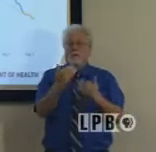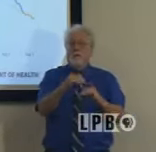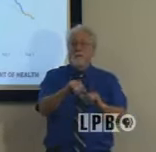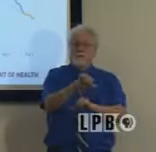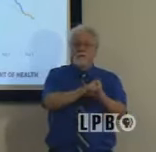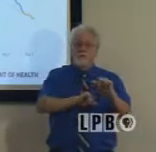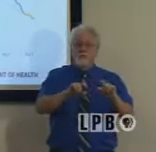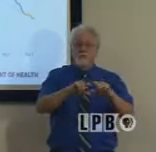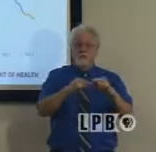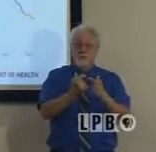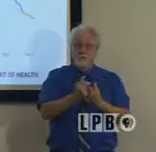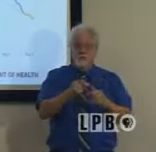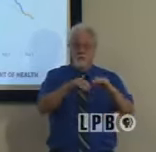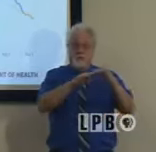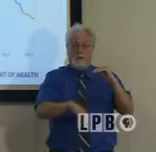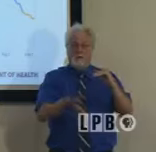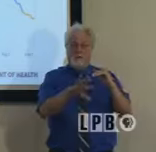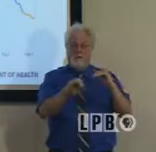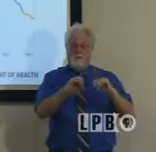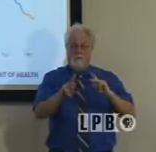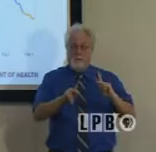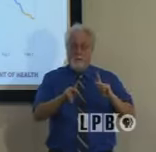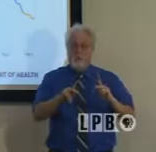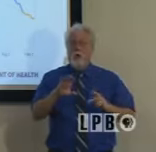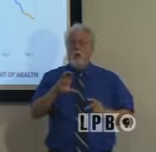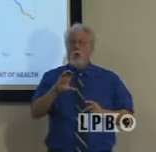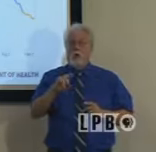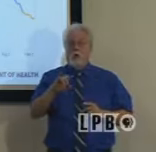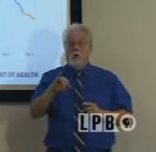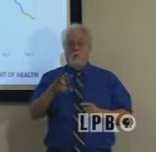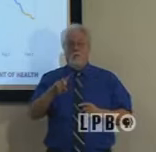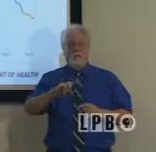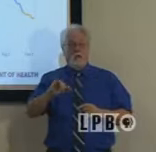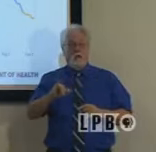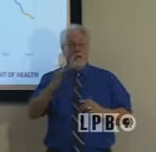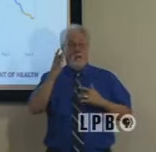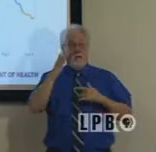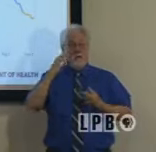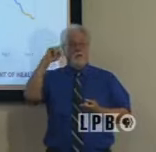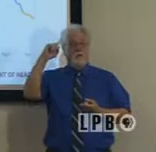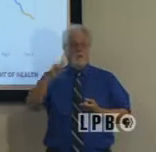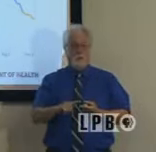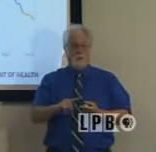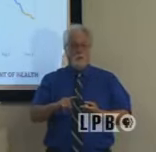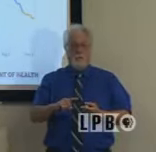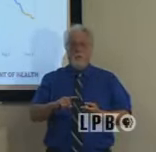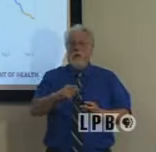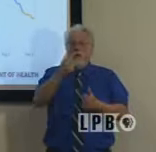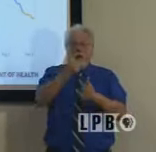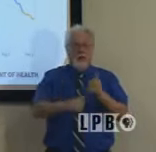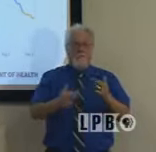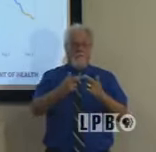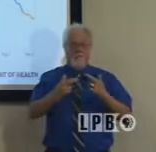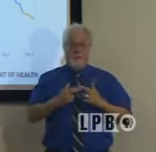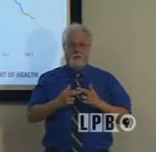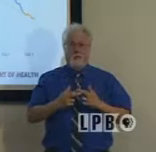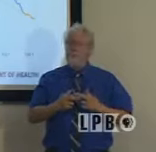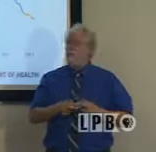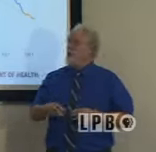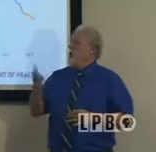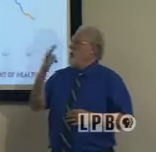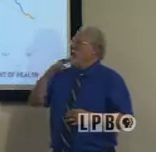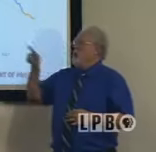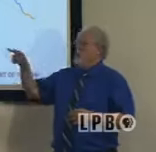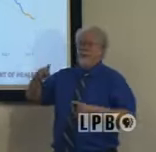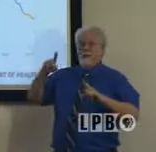of social gatherings to 50 people or less, COVID-like illness has come down consistently again across every region. When we look at the testing